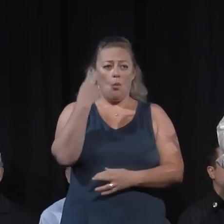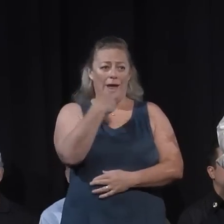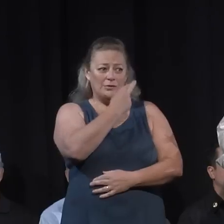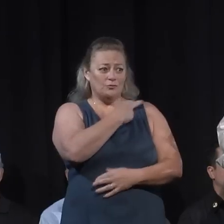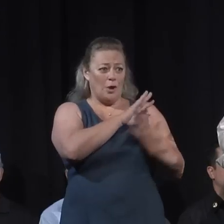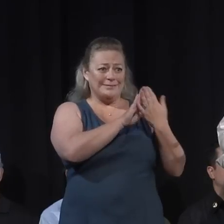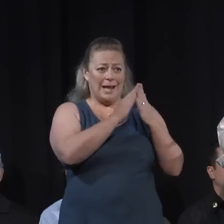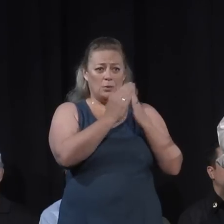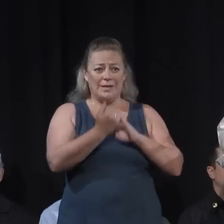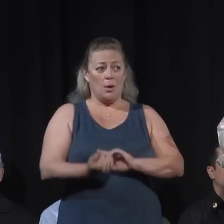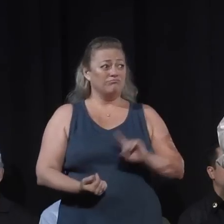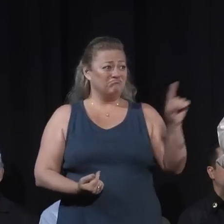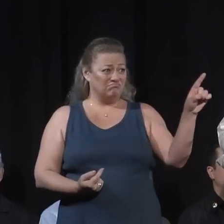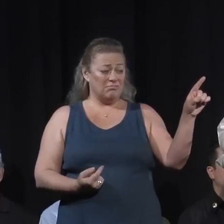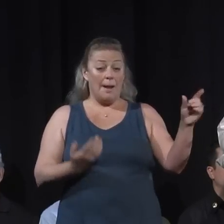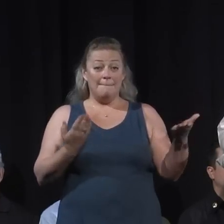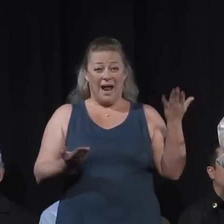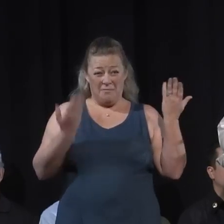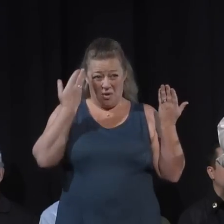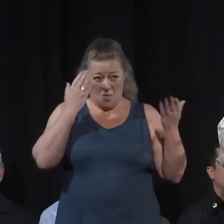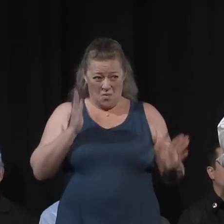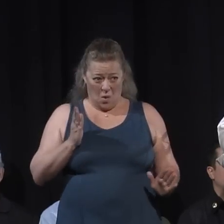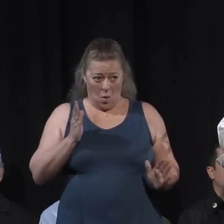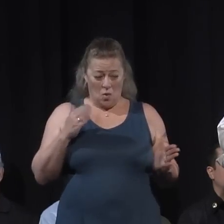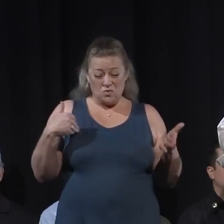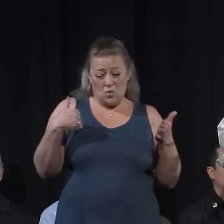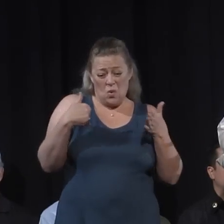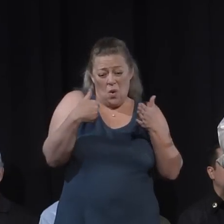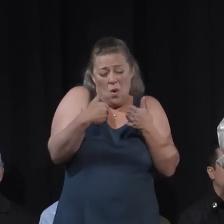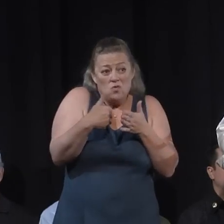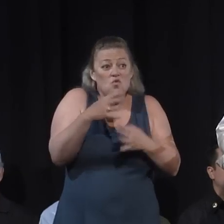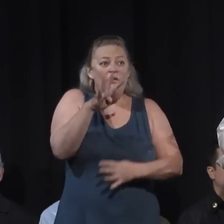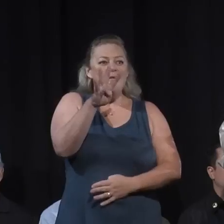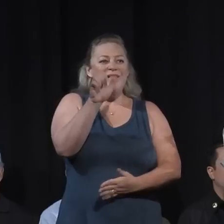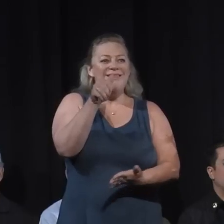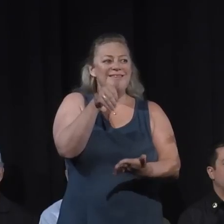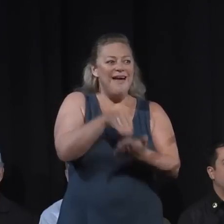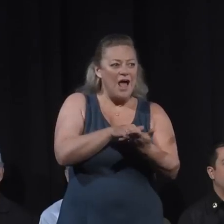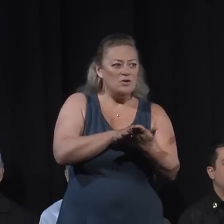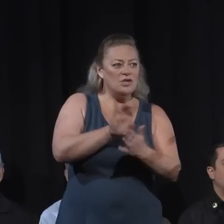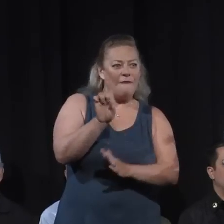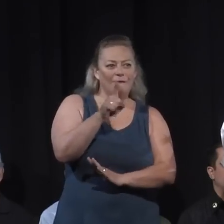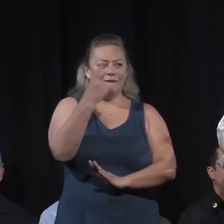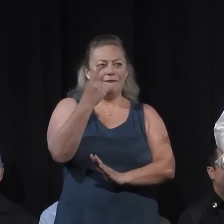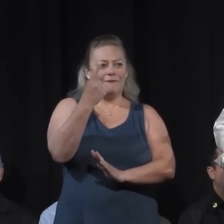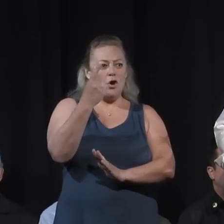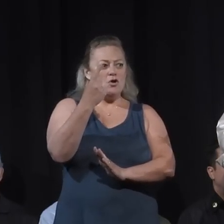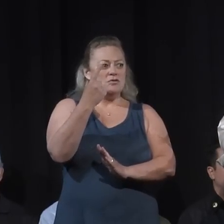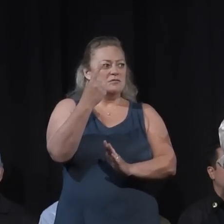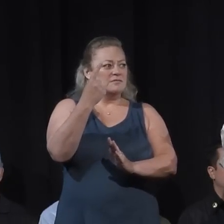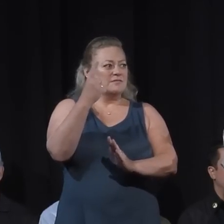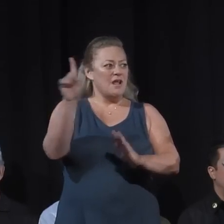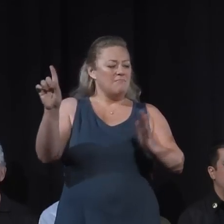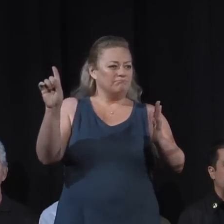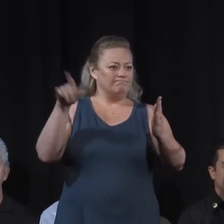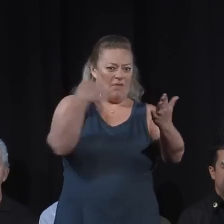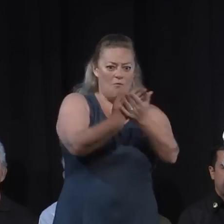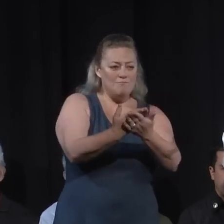Some of you may not know but there's close to 4,000 first responders currently battling the fire in our community right now.